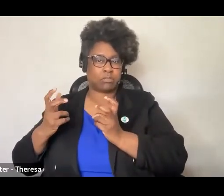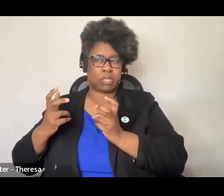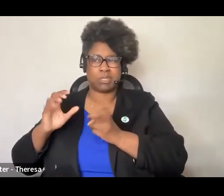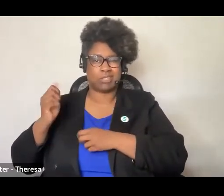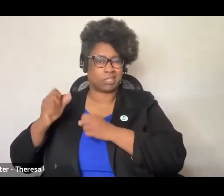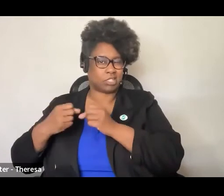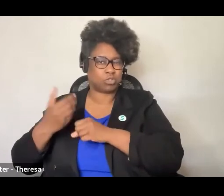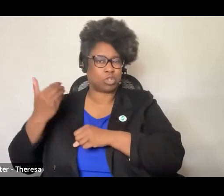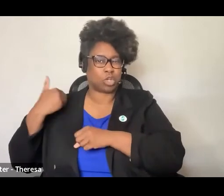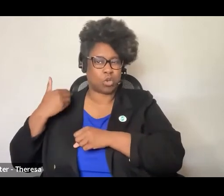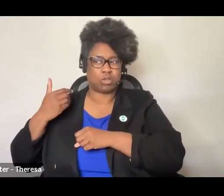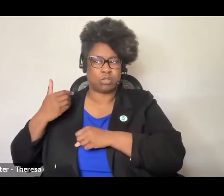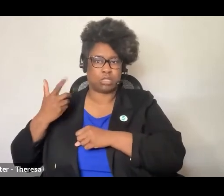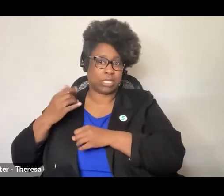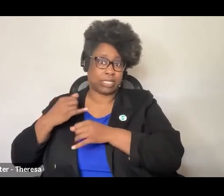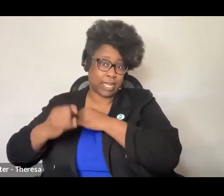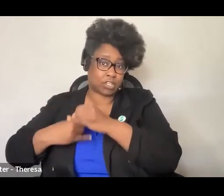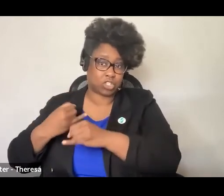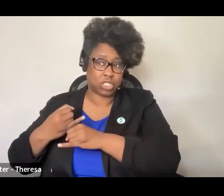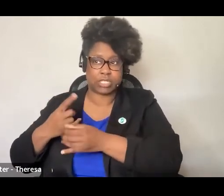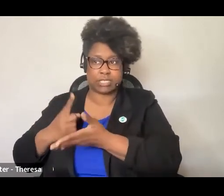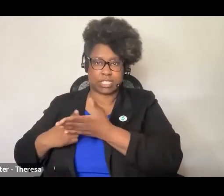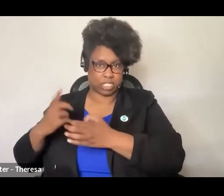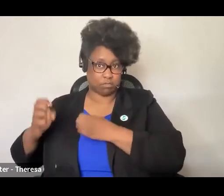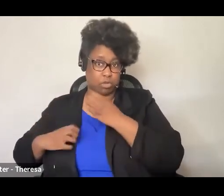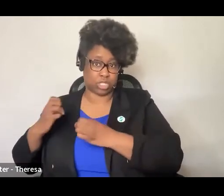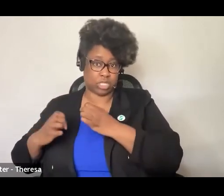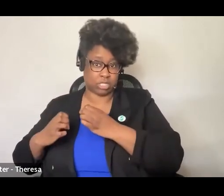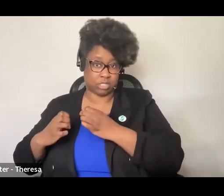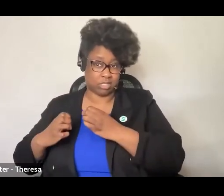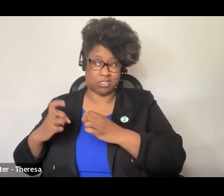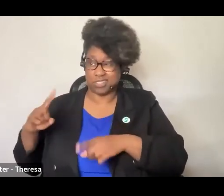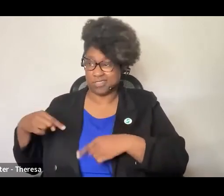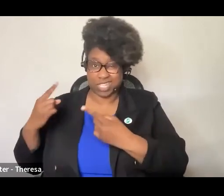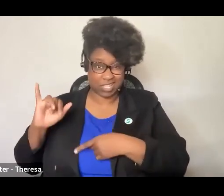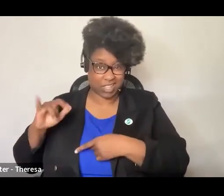ago, particularly internationally, it has received limited attention since.